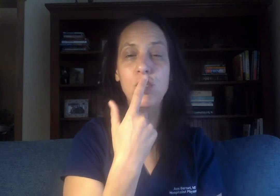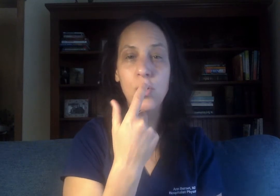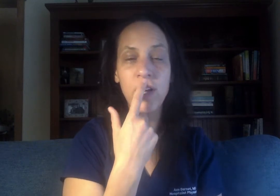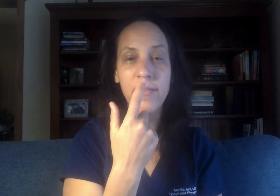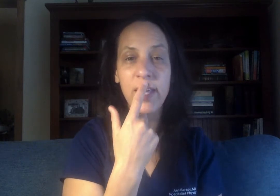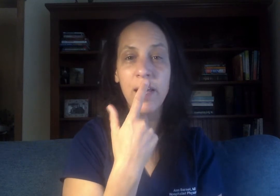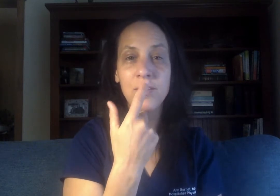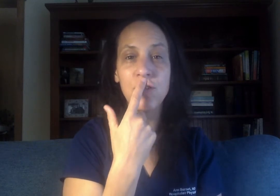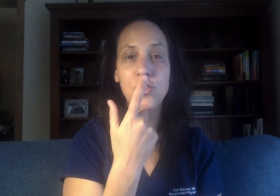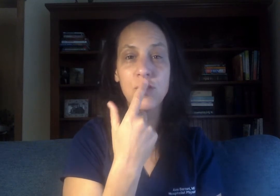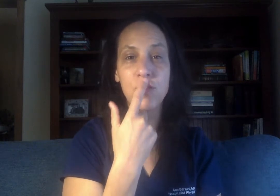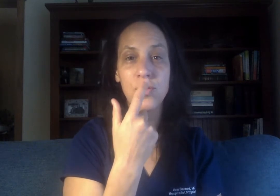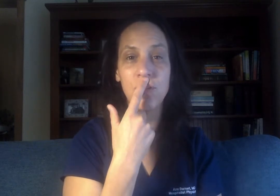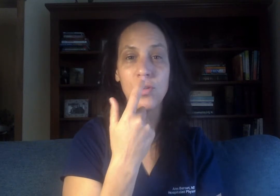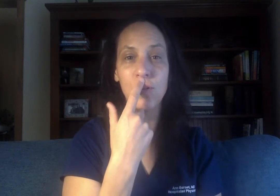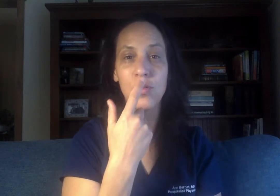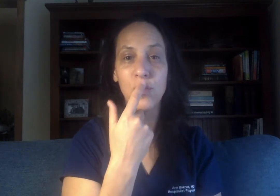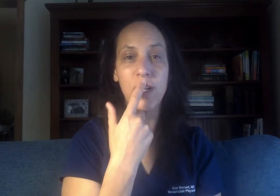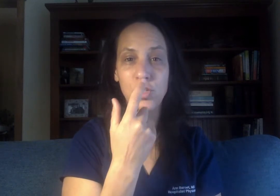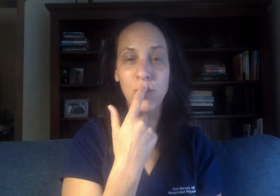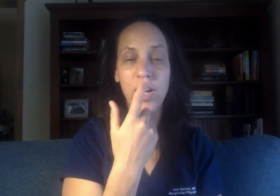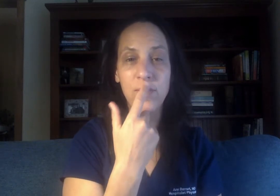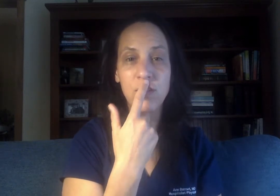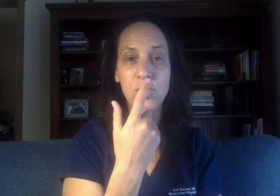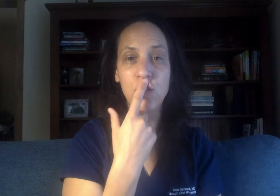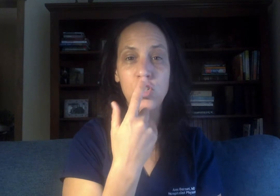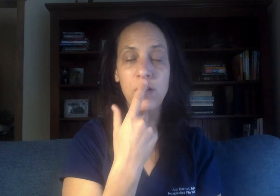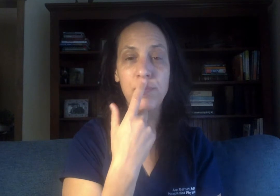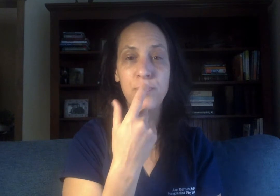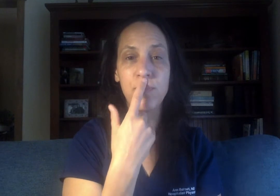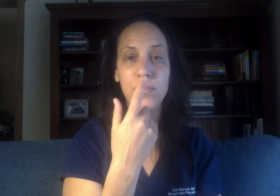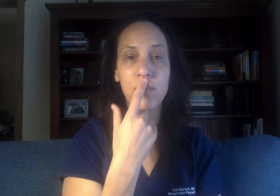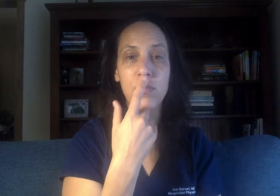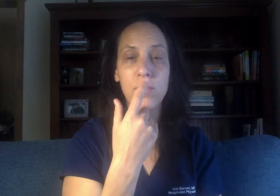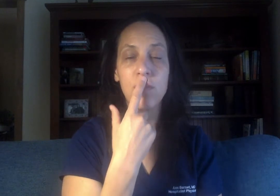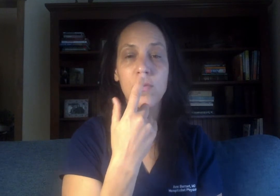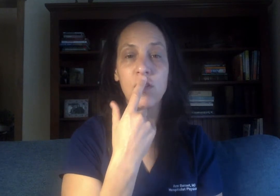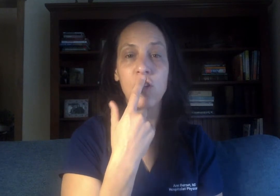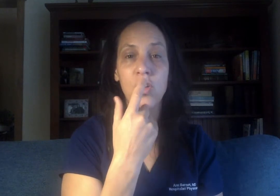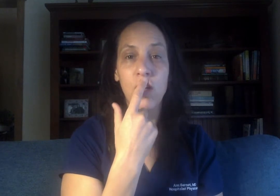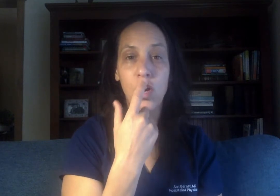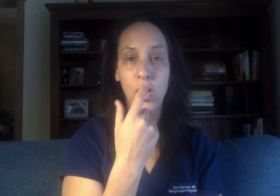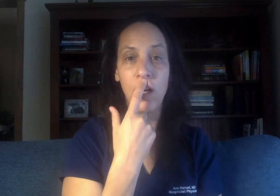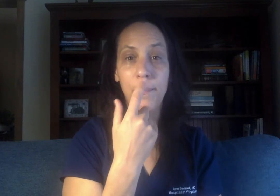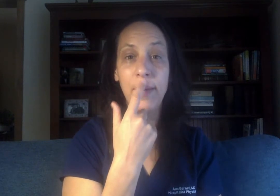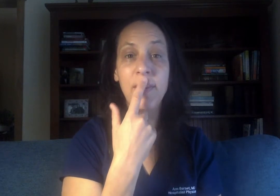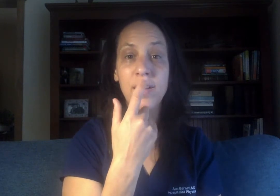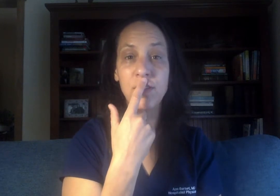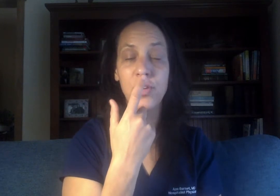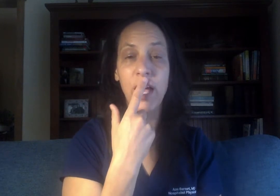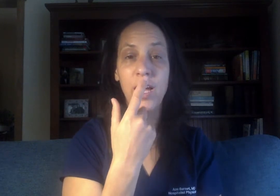don't have the answers when I don't have the solution maybe that's okay